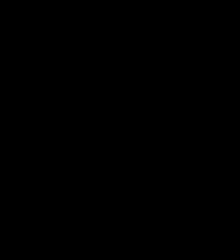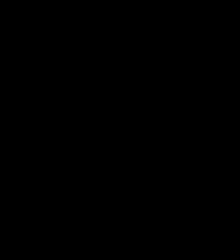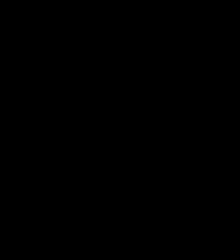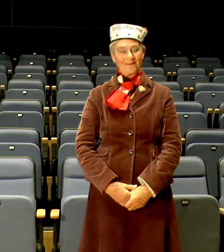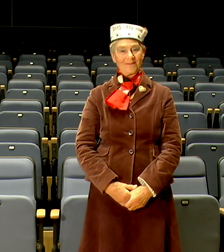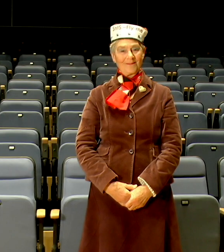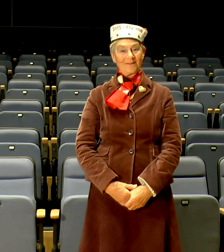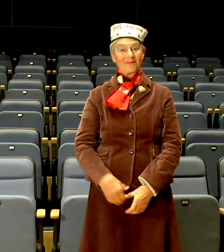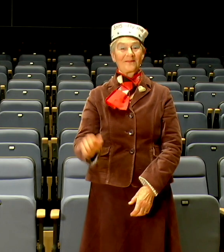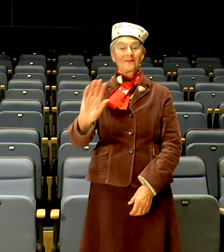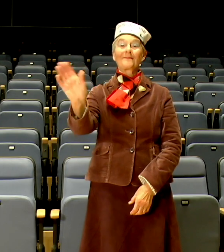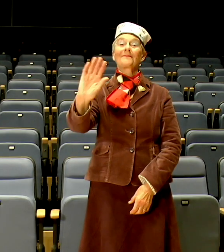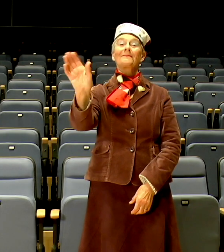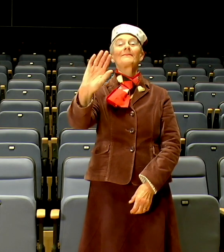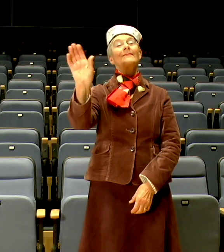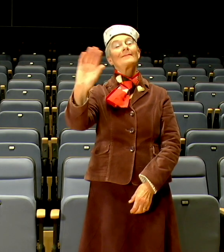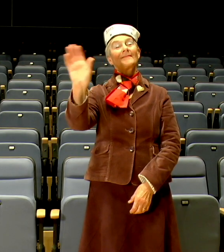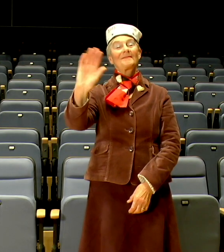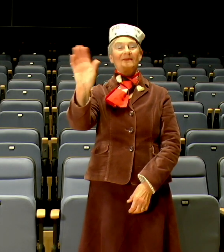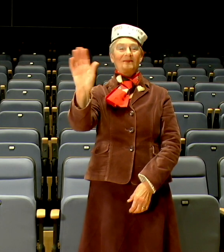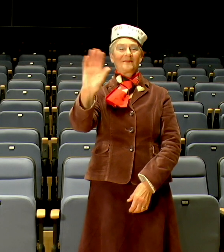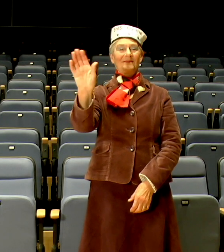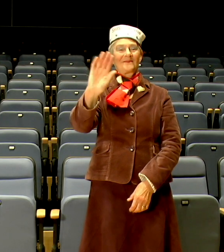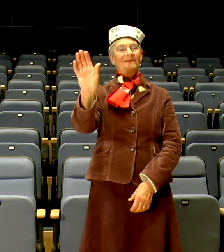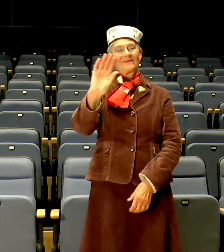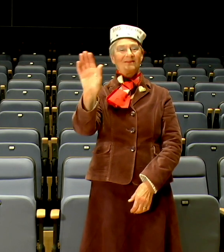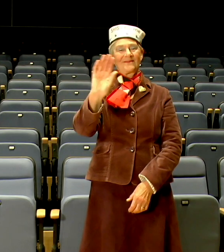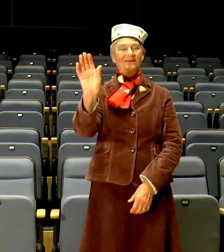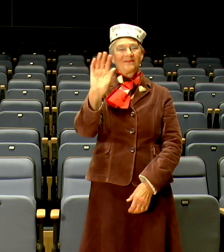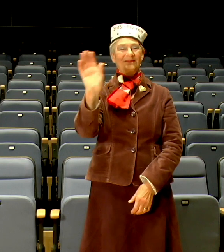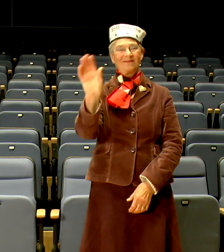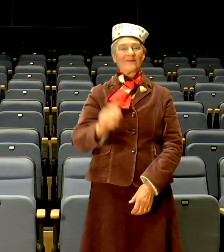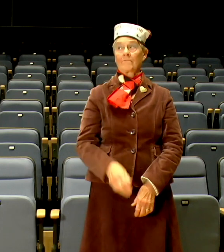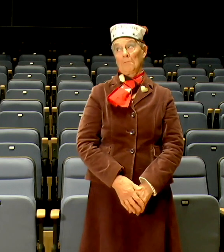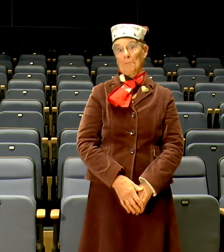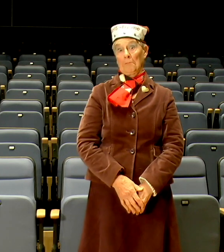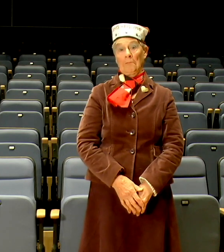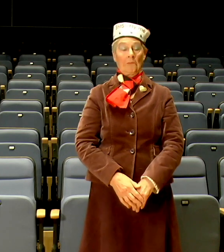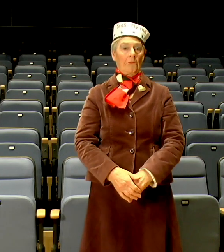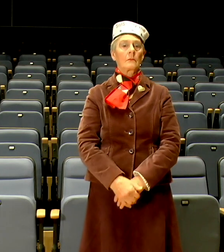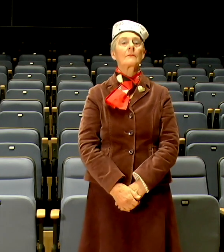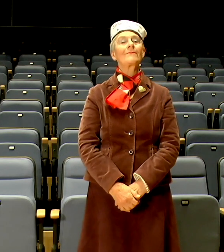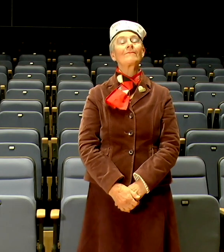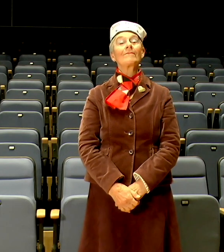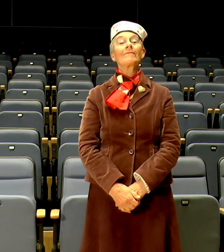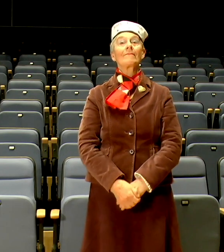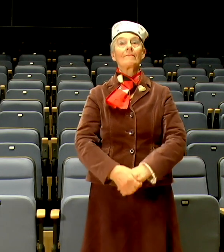Hello ladies and gentlemen, plus numerous others. Screen Next to Sea